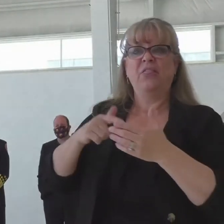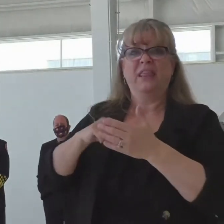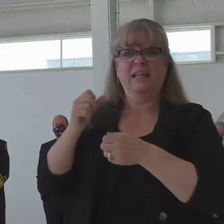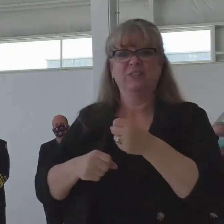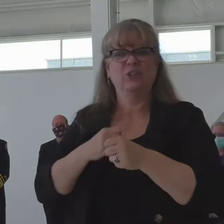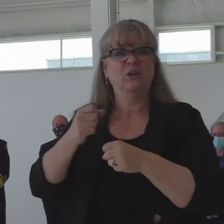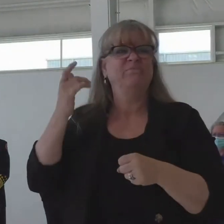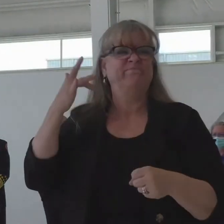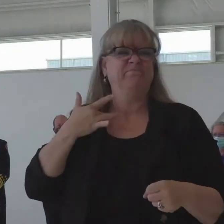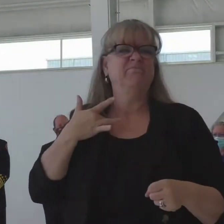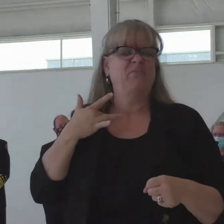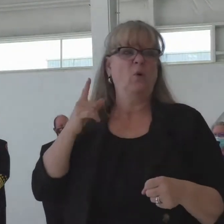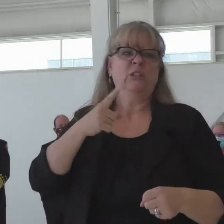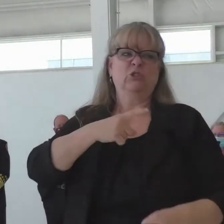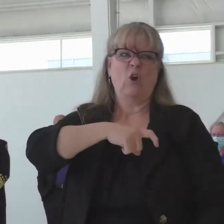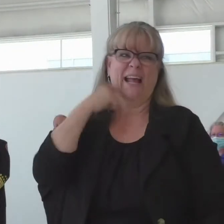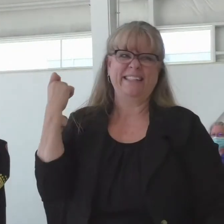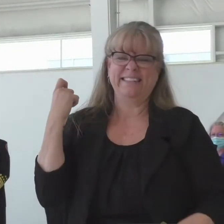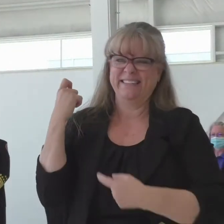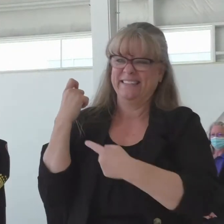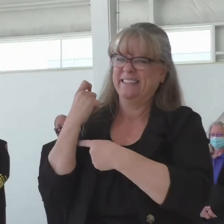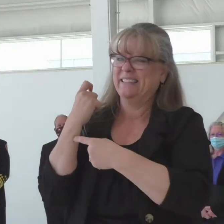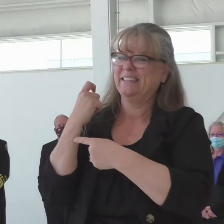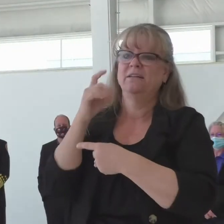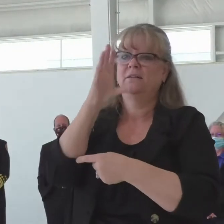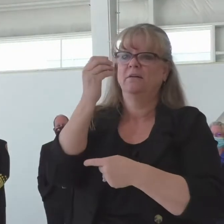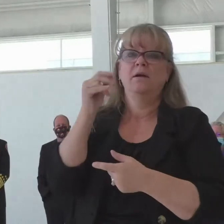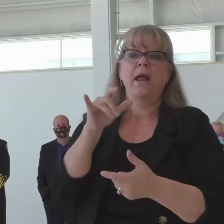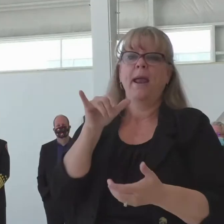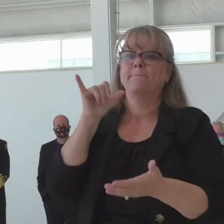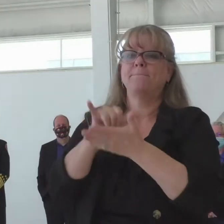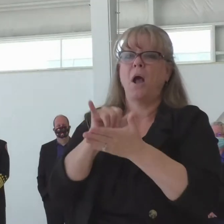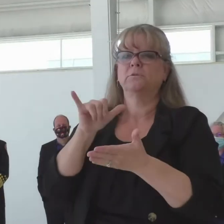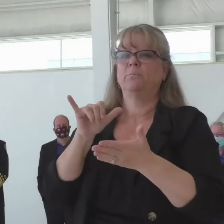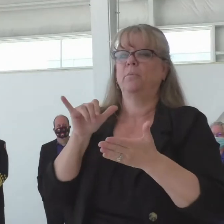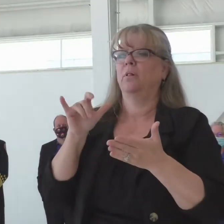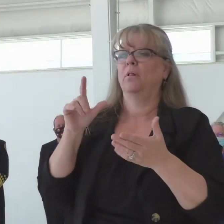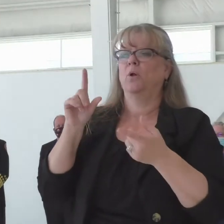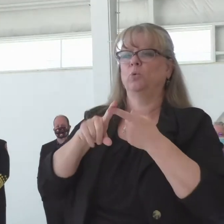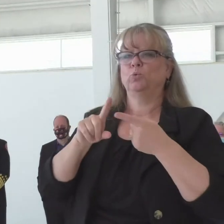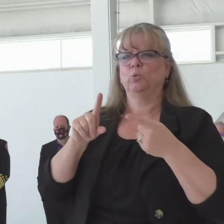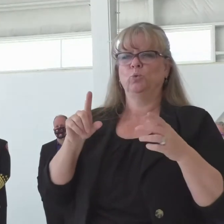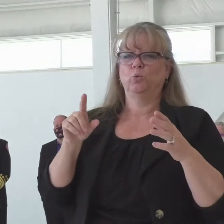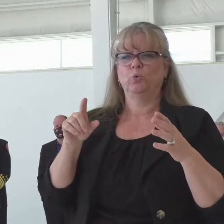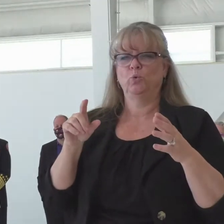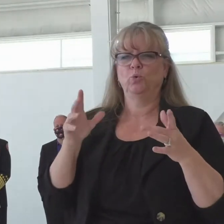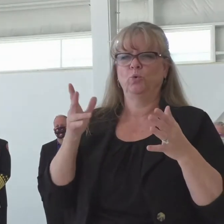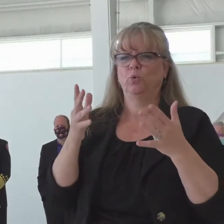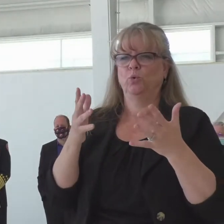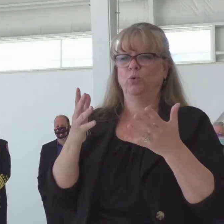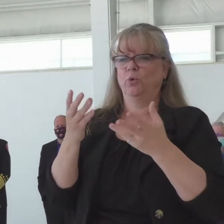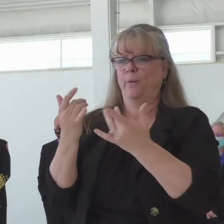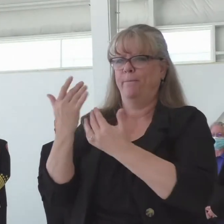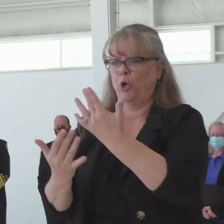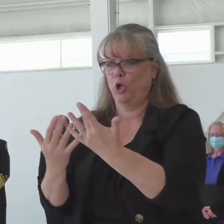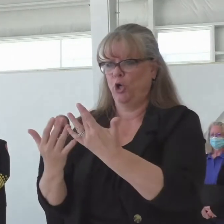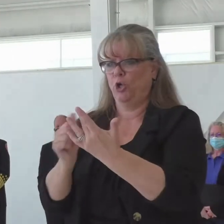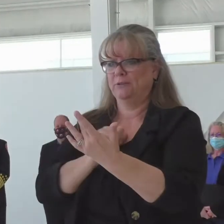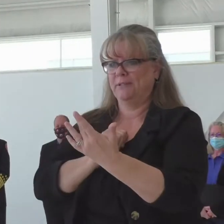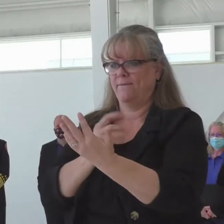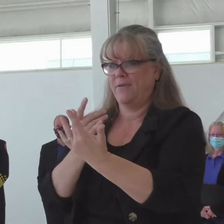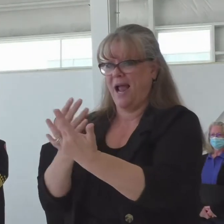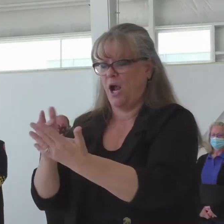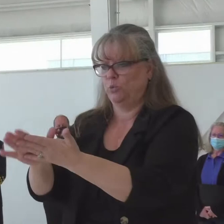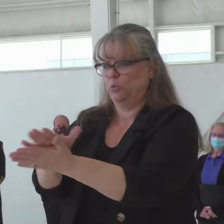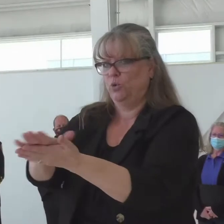things are going to be favorable to do a lot of fire on the landscape type of efforts for mitigation efforts